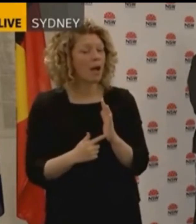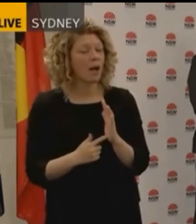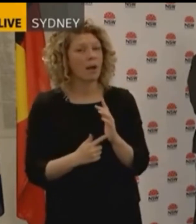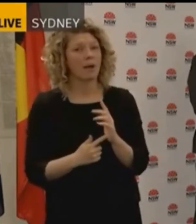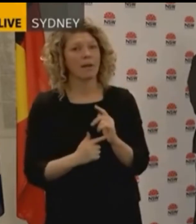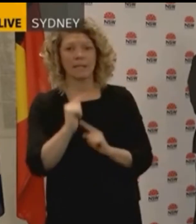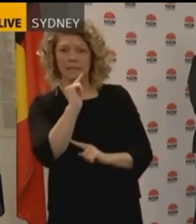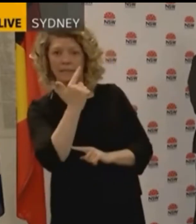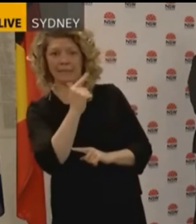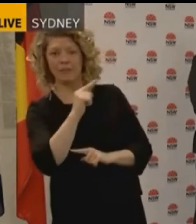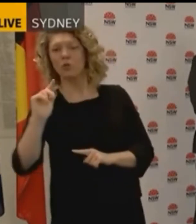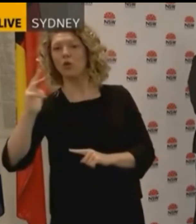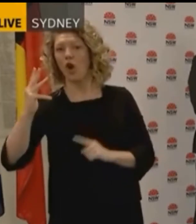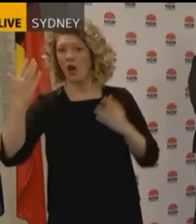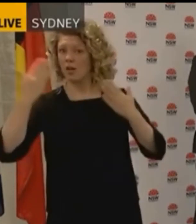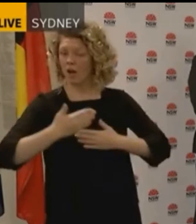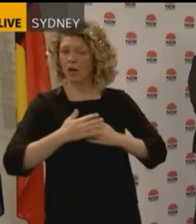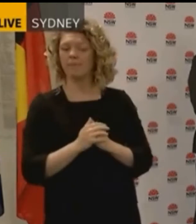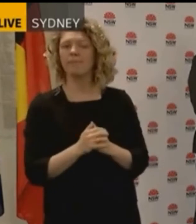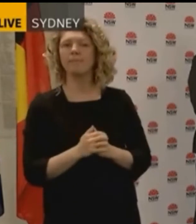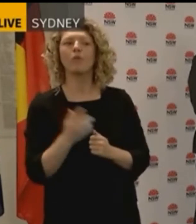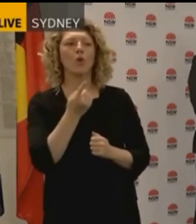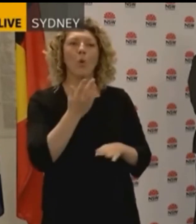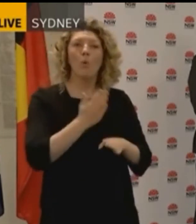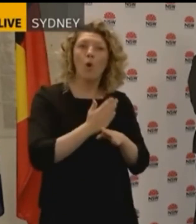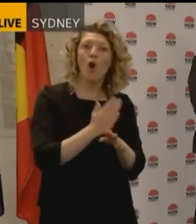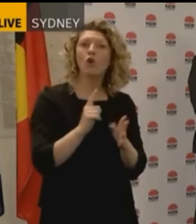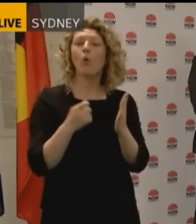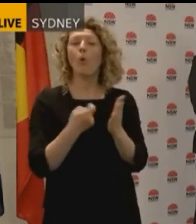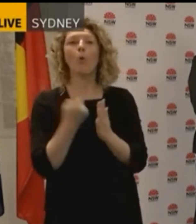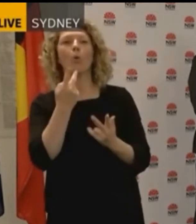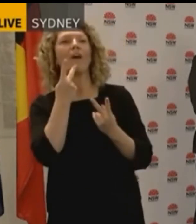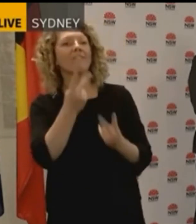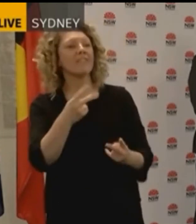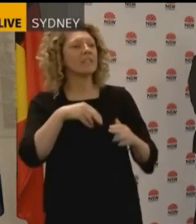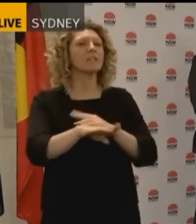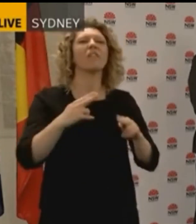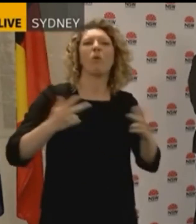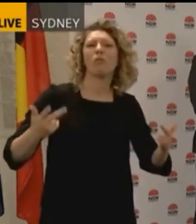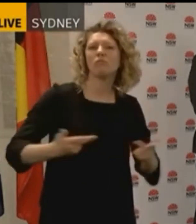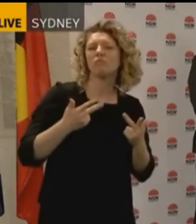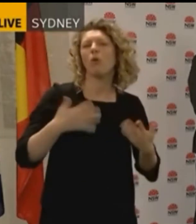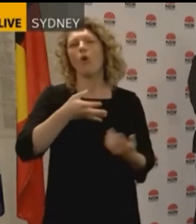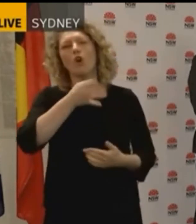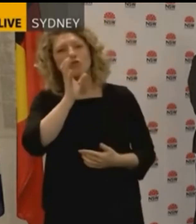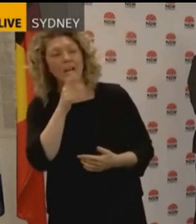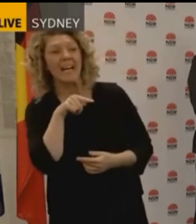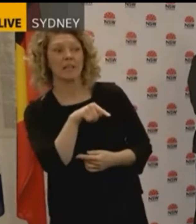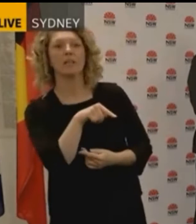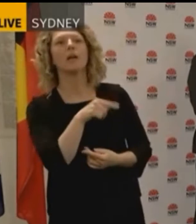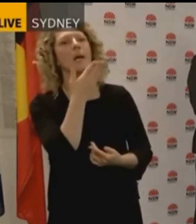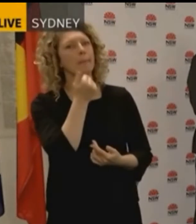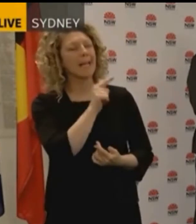7pm to 9pm, patrons or staff who were there for an hour or more during this time are considered close